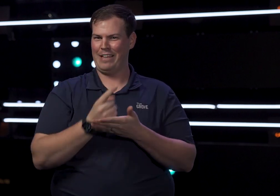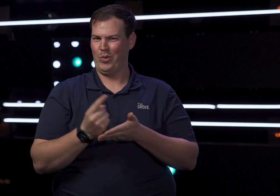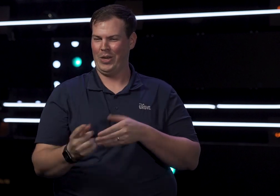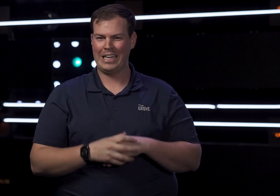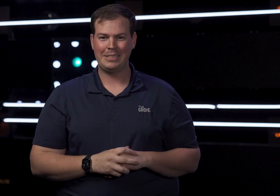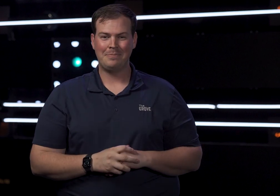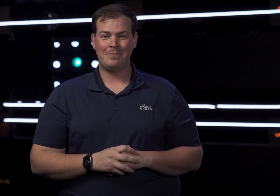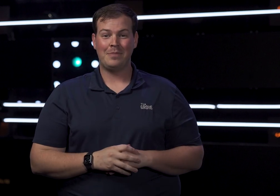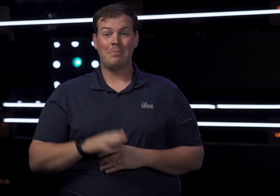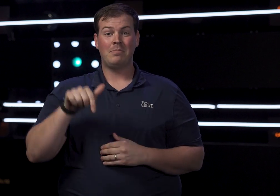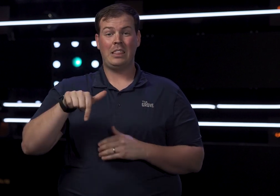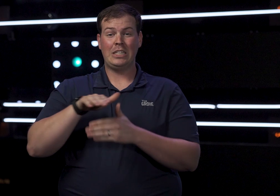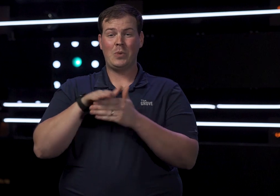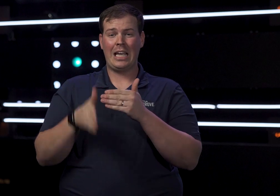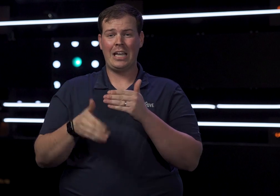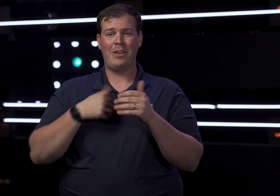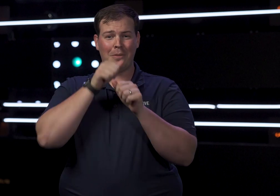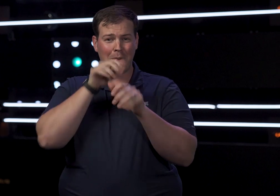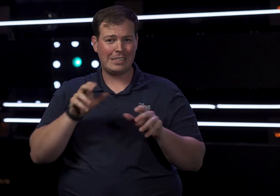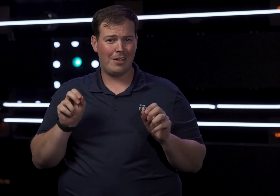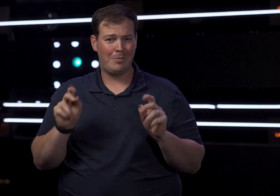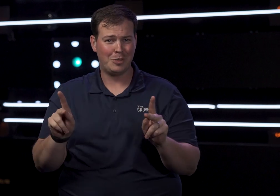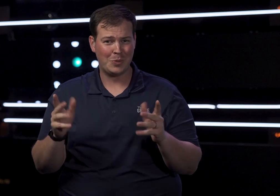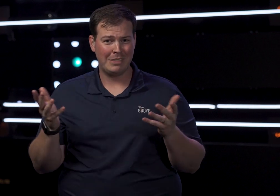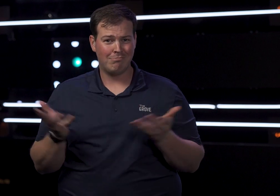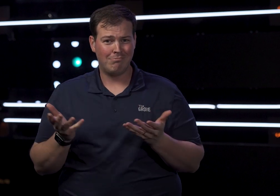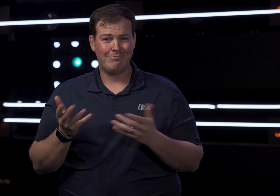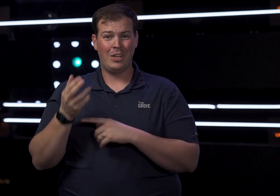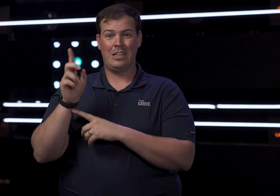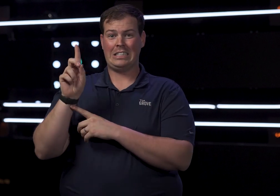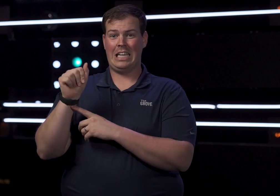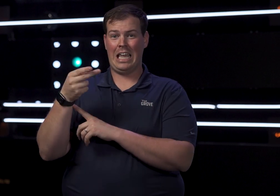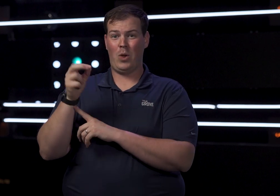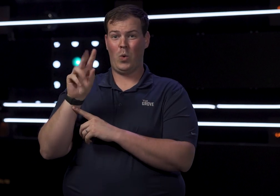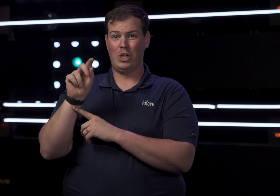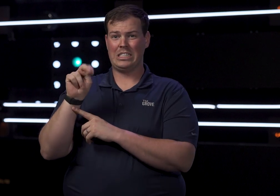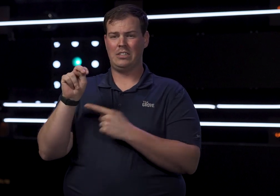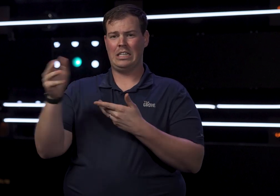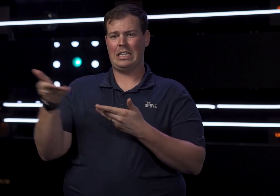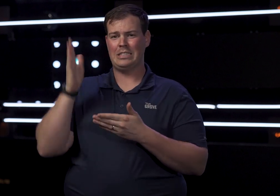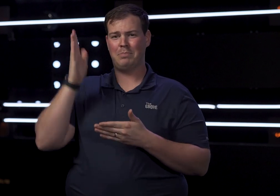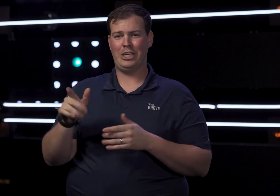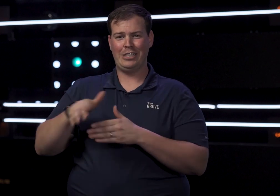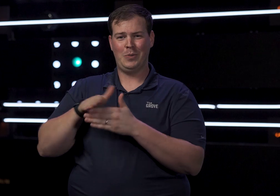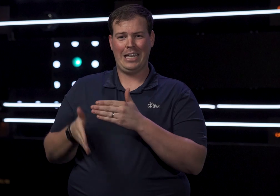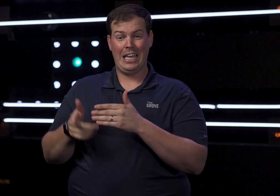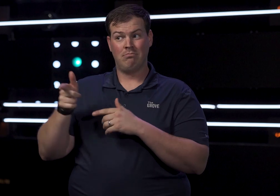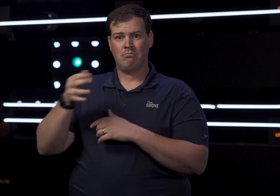information there every single week. This weekend, we are blessed to have the opportunity to have Damon Horton. He is our guest